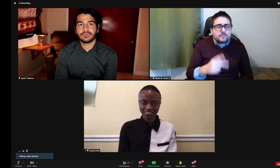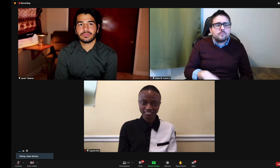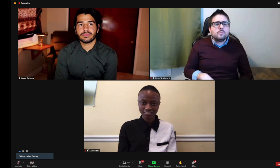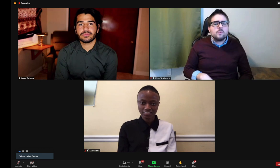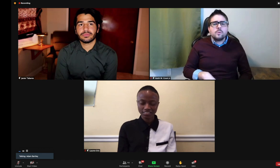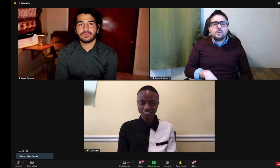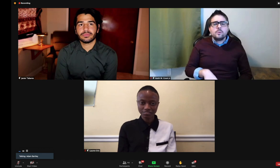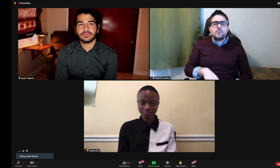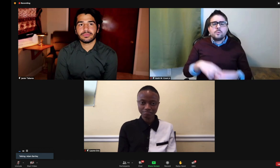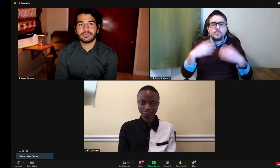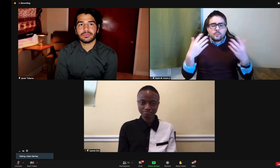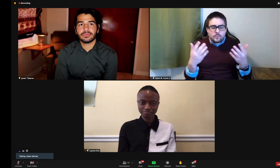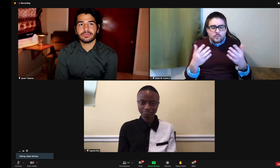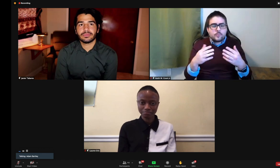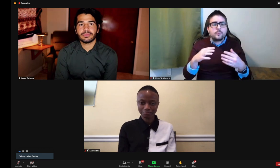have some questions for the two of you.